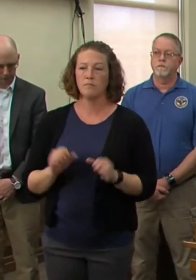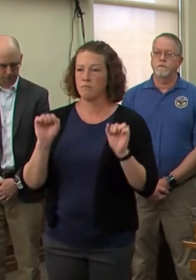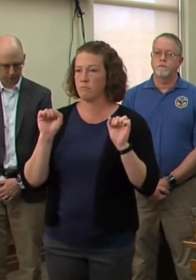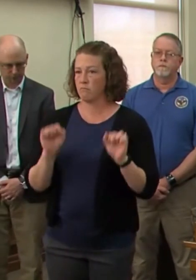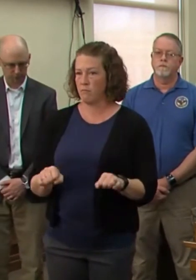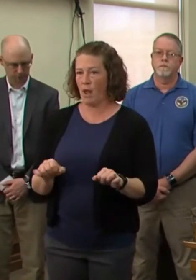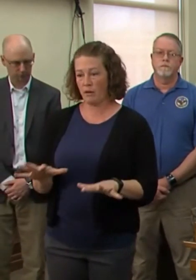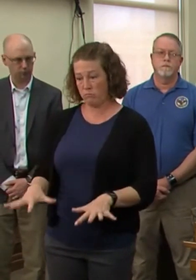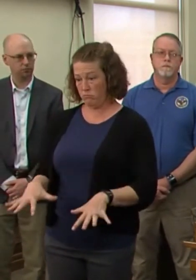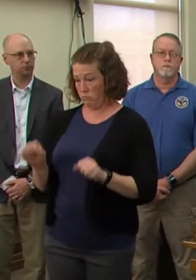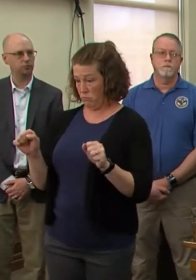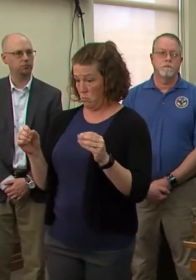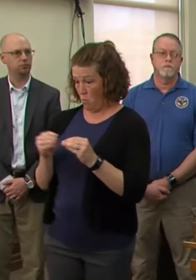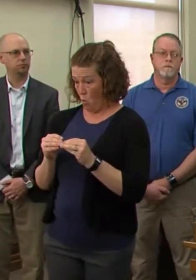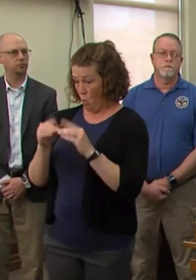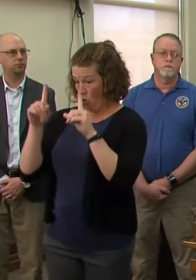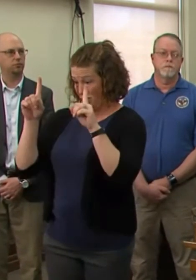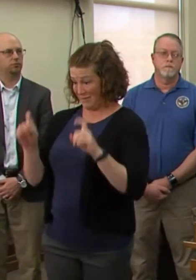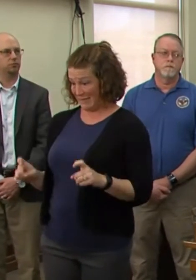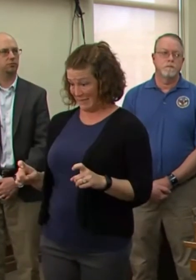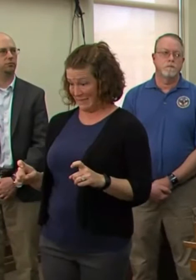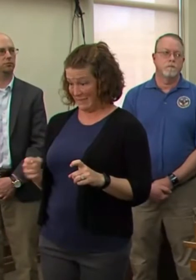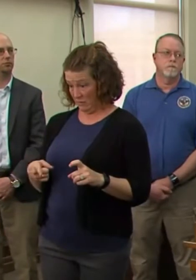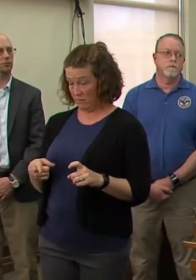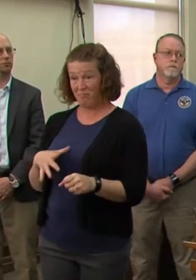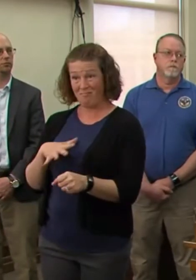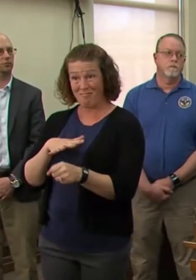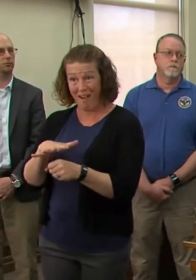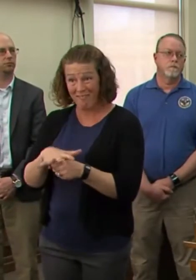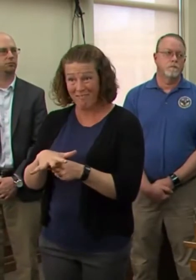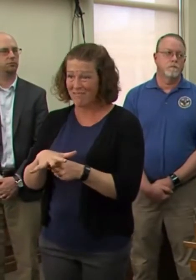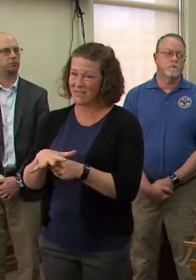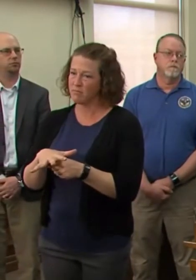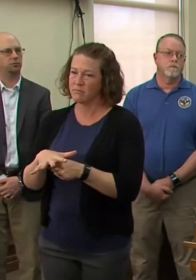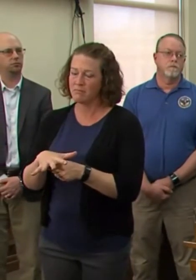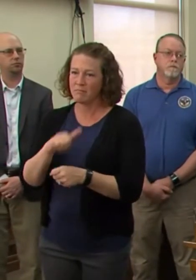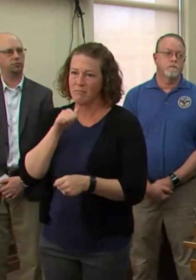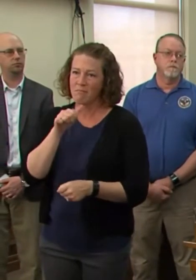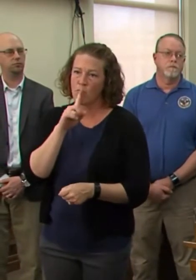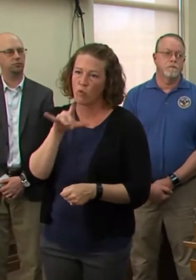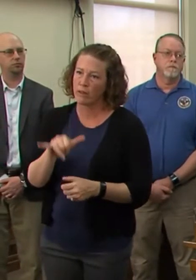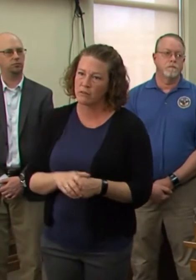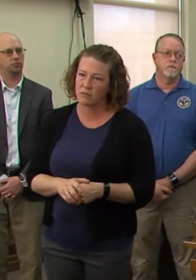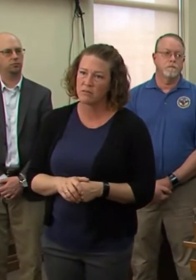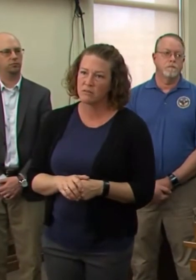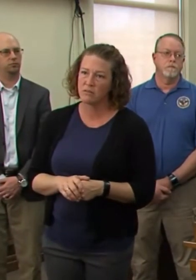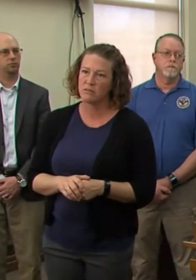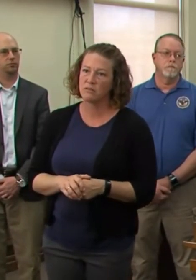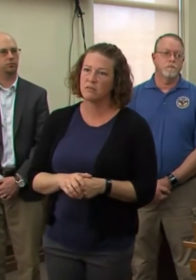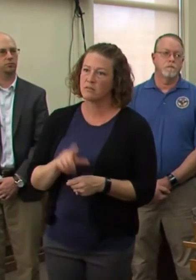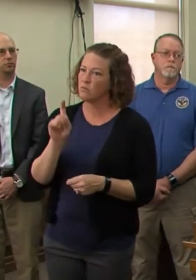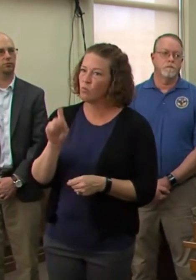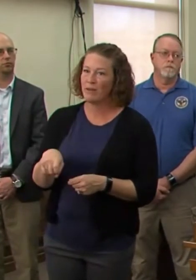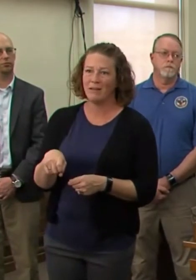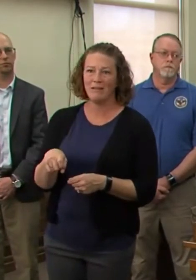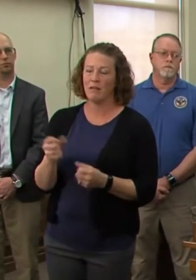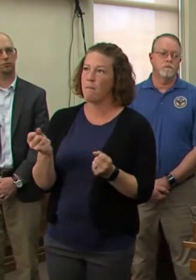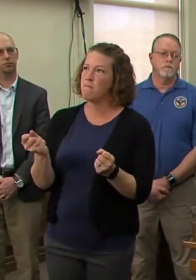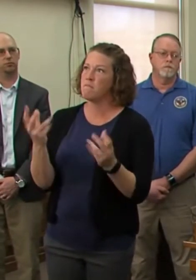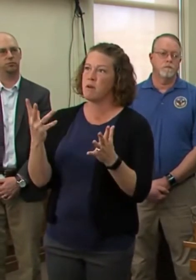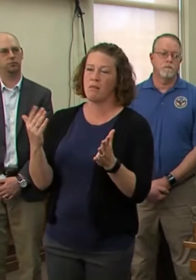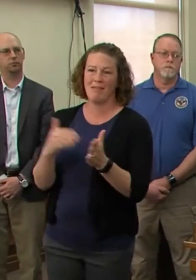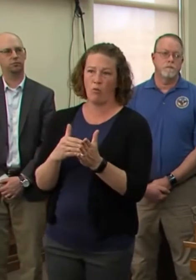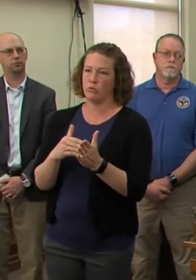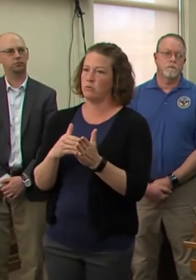It's still not enough to be clear. You've talked about thousands of tests. We need to be able to test many more people than that. Now, I